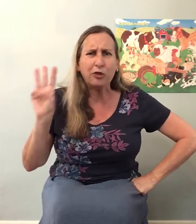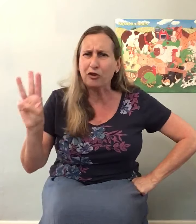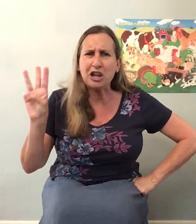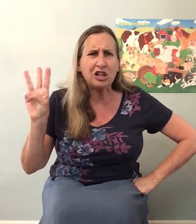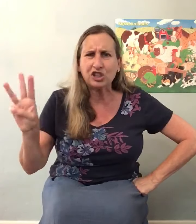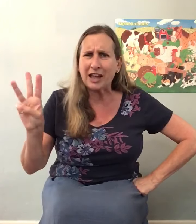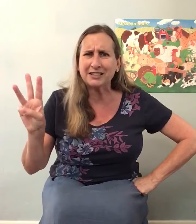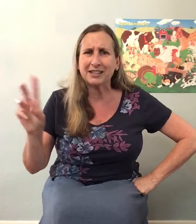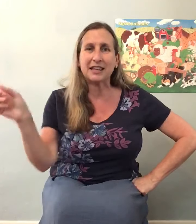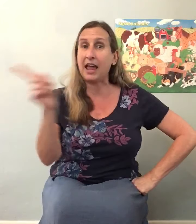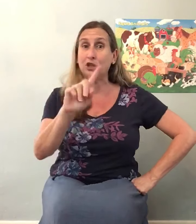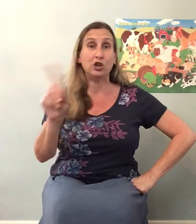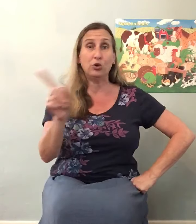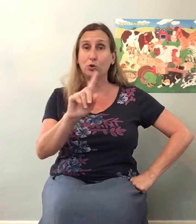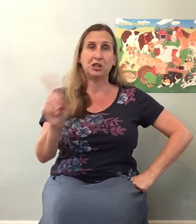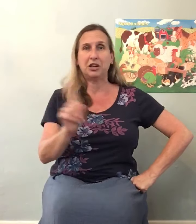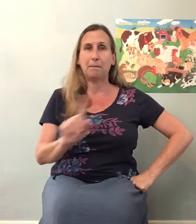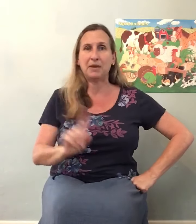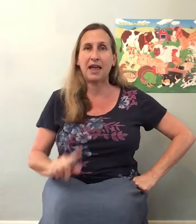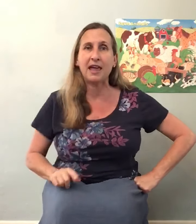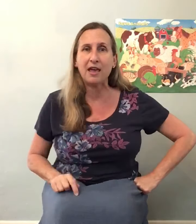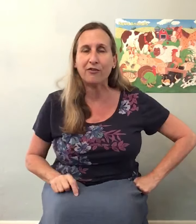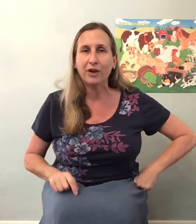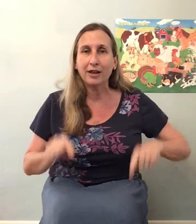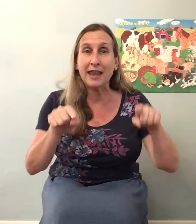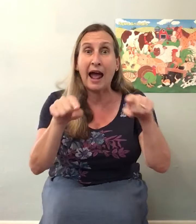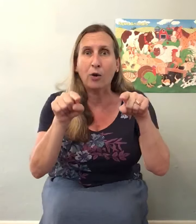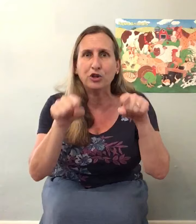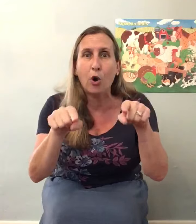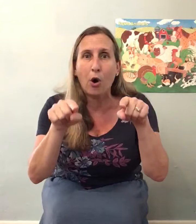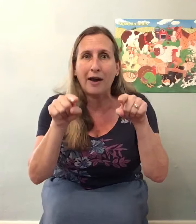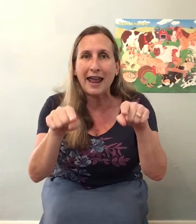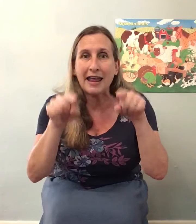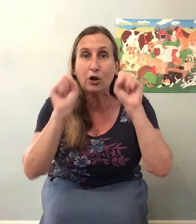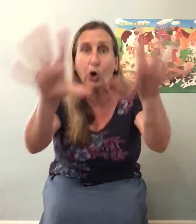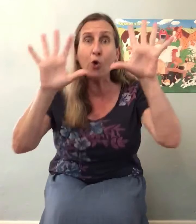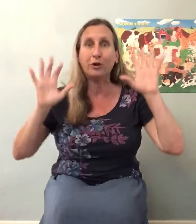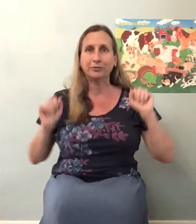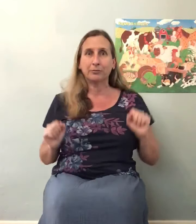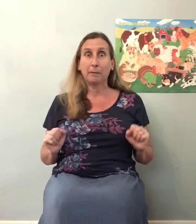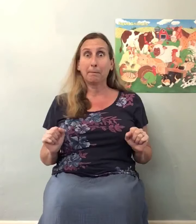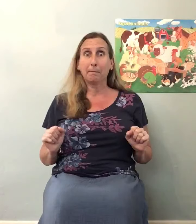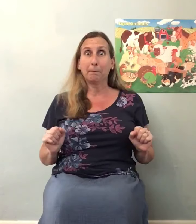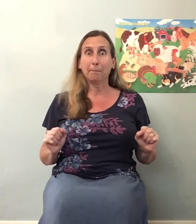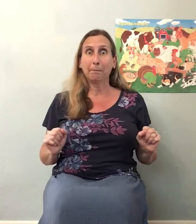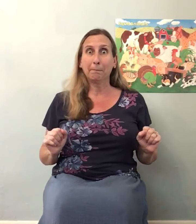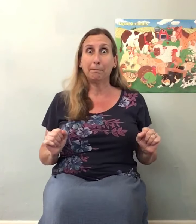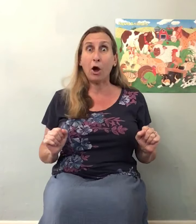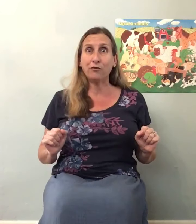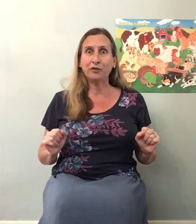three chances and you didn't behave. Now you're a goon. Poof! Poof!